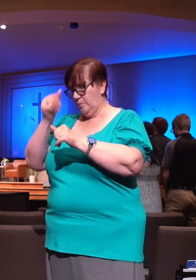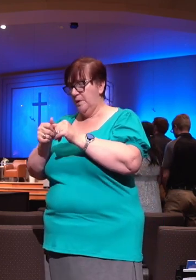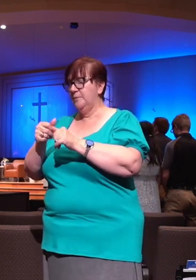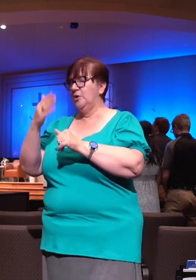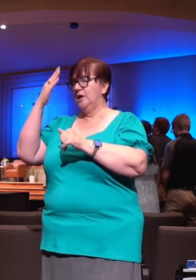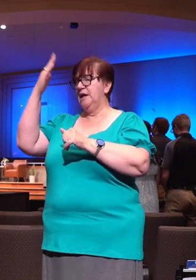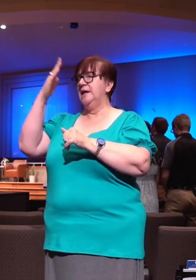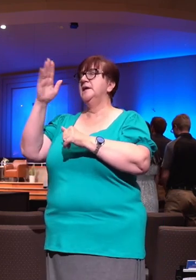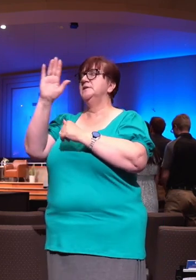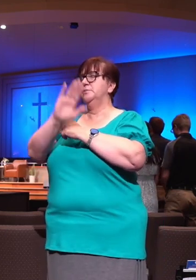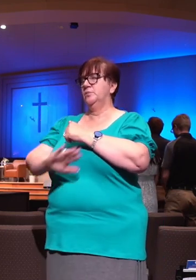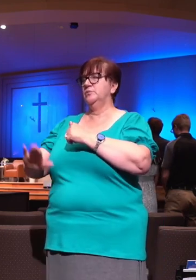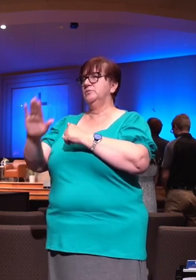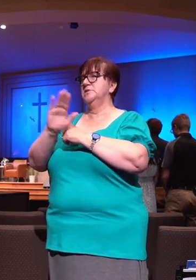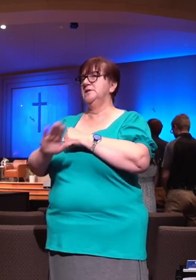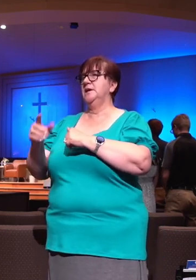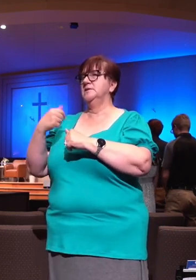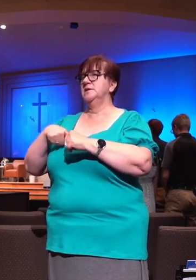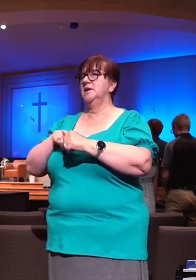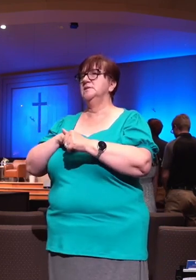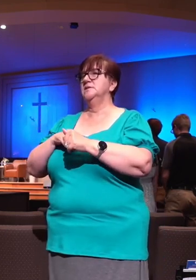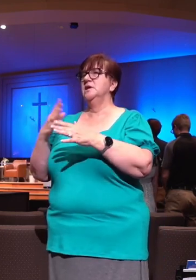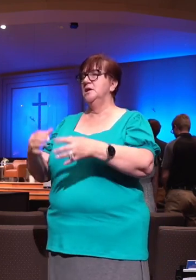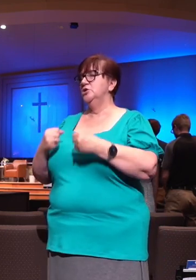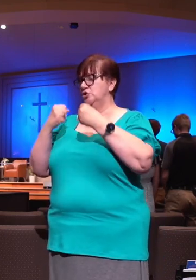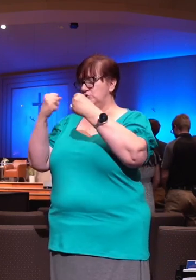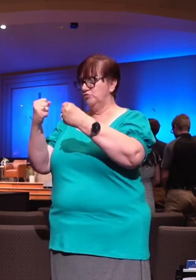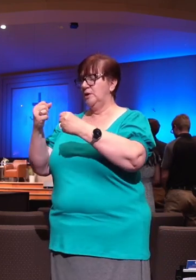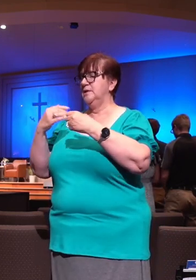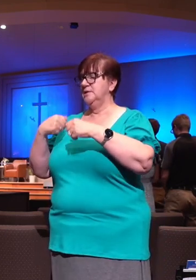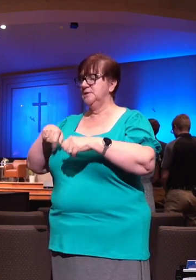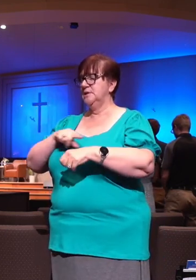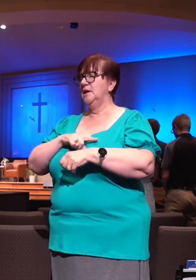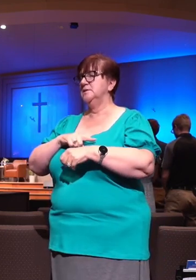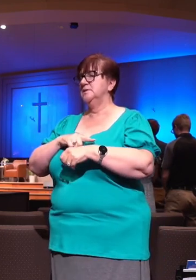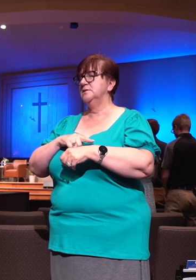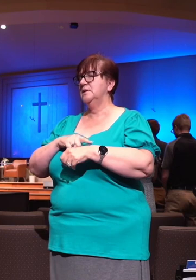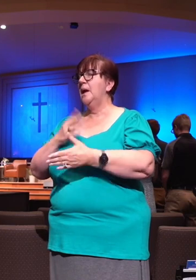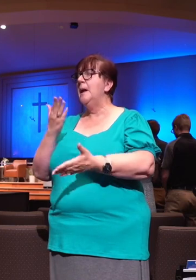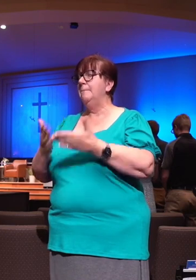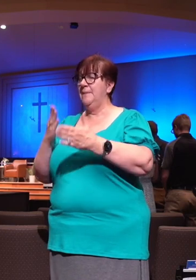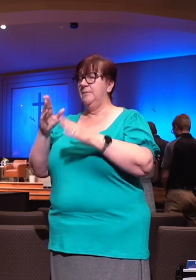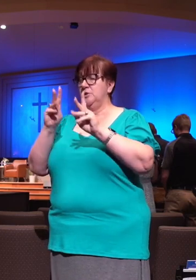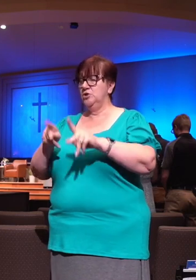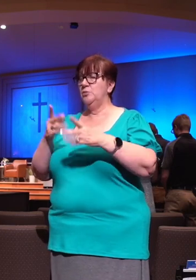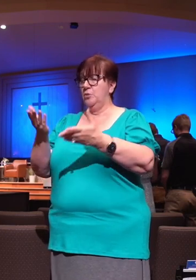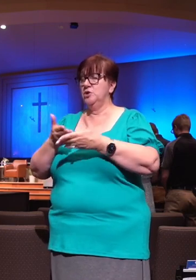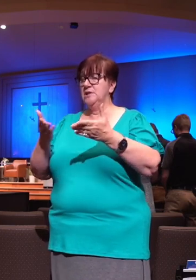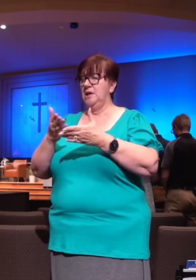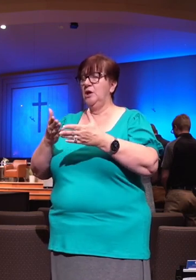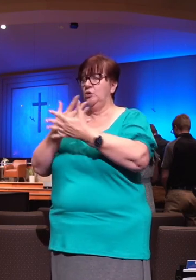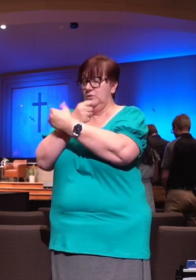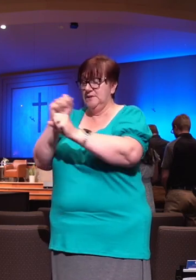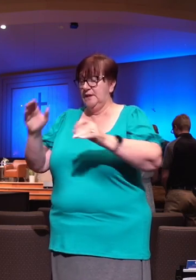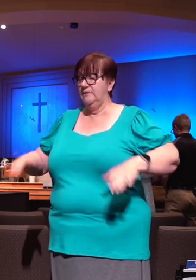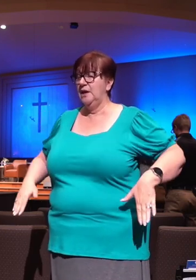And maybe there's someone here tonight that doesn't have a personal relationship with God. I'd invite you in this moment. Would you come forward and maybe talk to